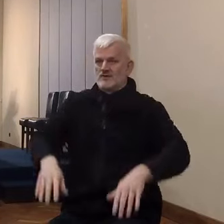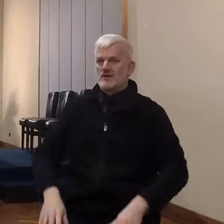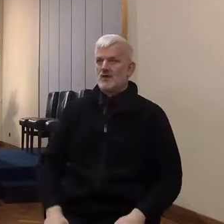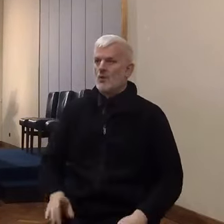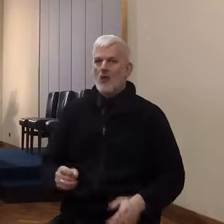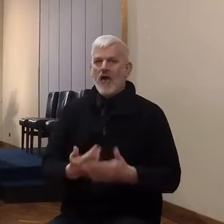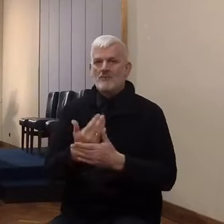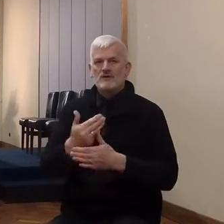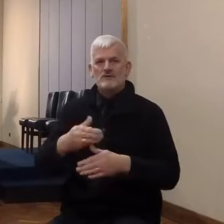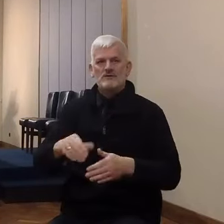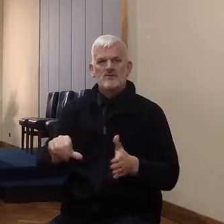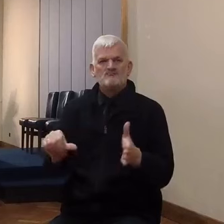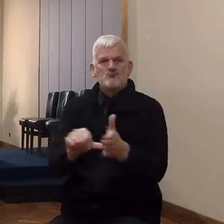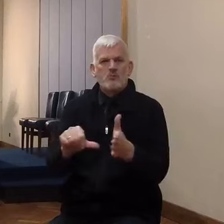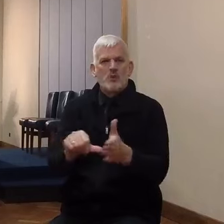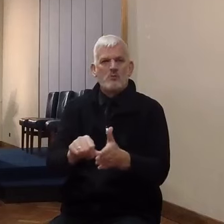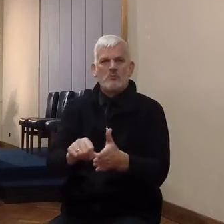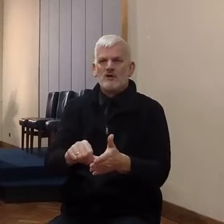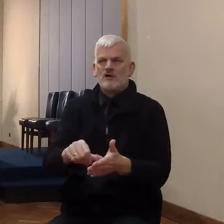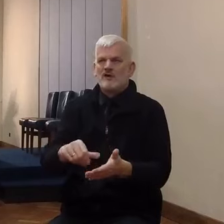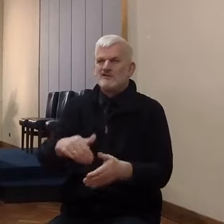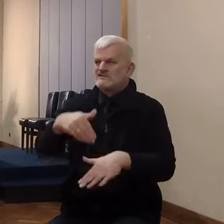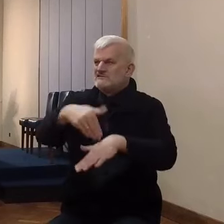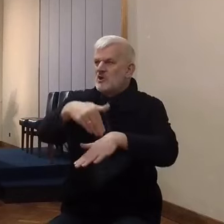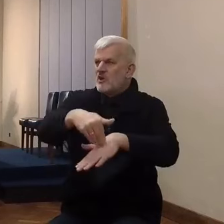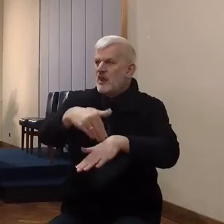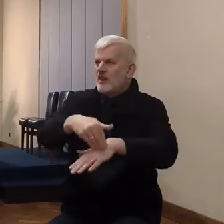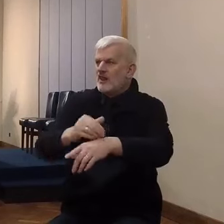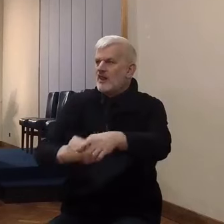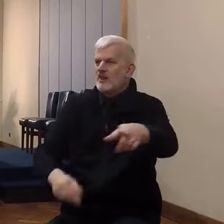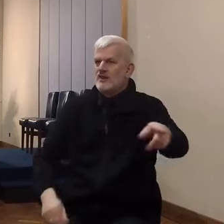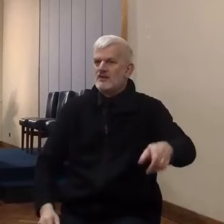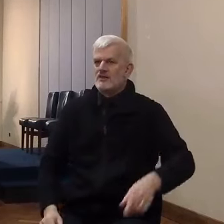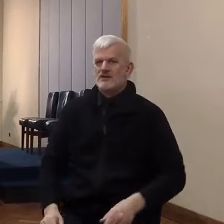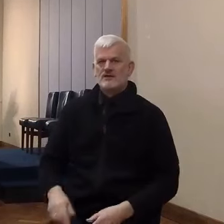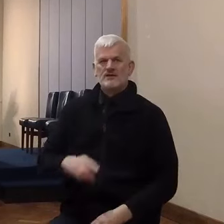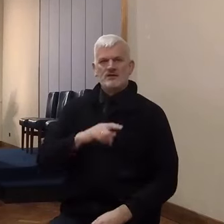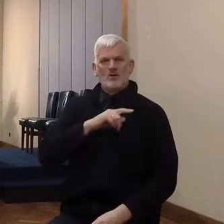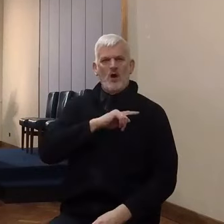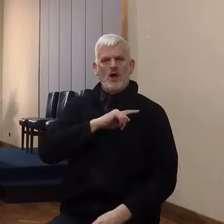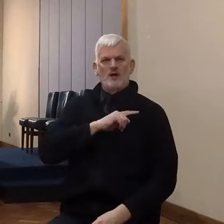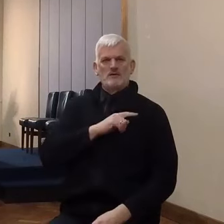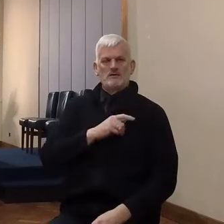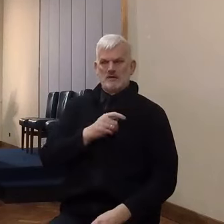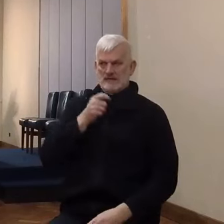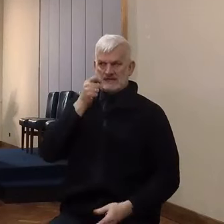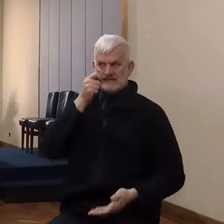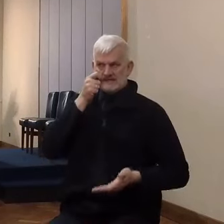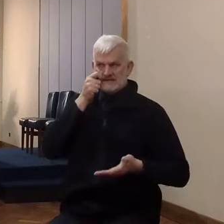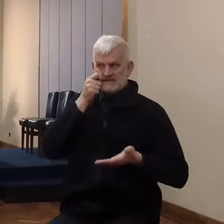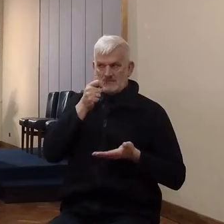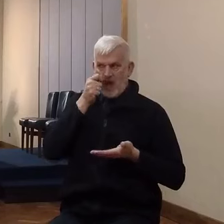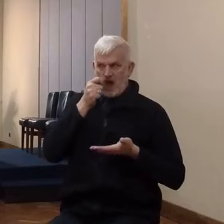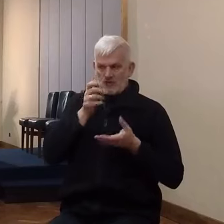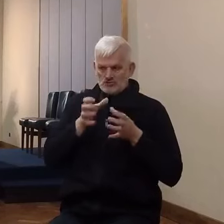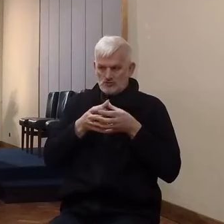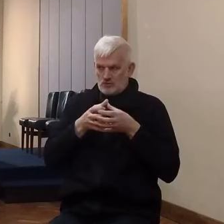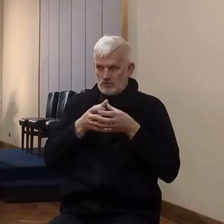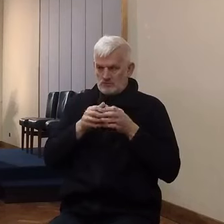spies and the work they took upon themselves, even sought, was really rather insulting